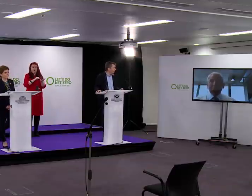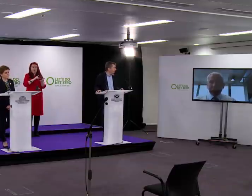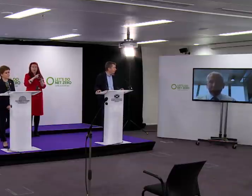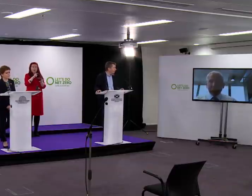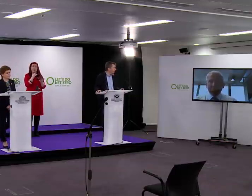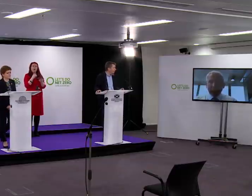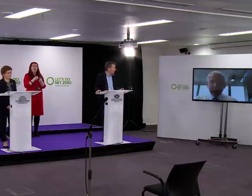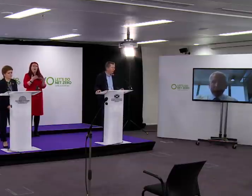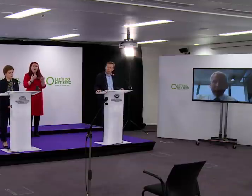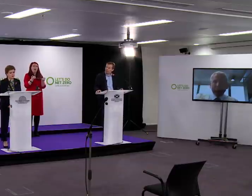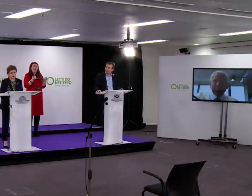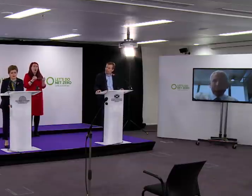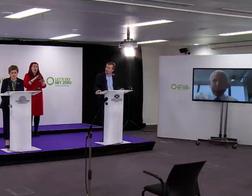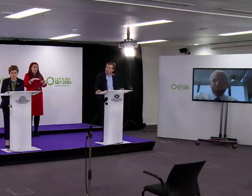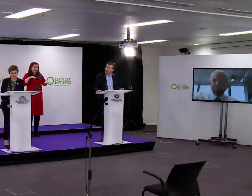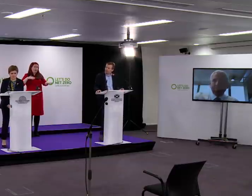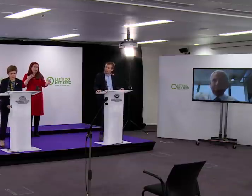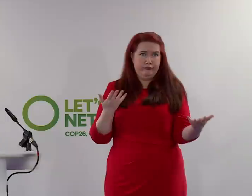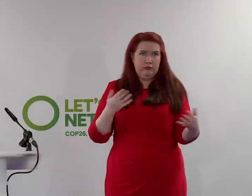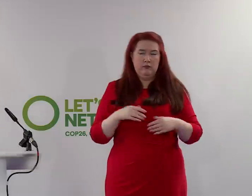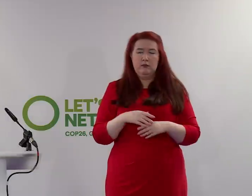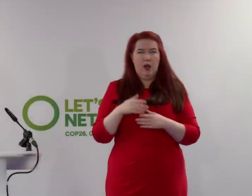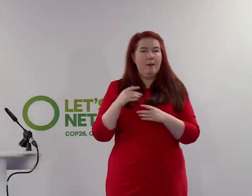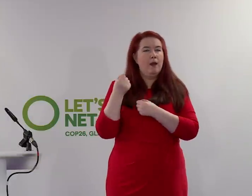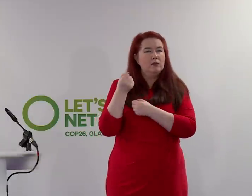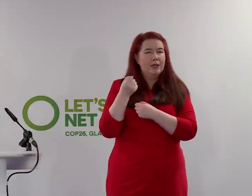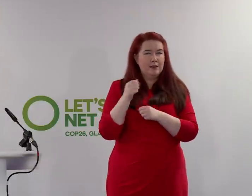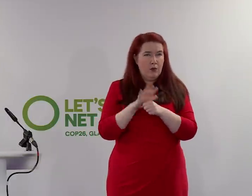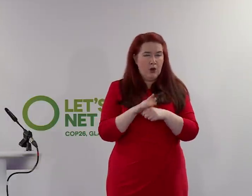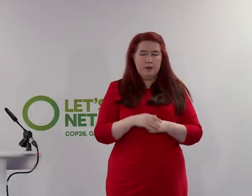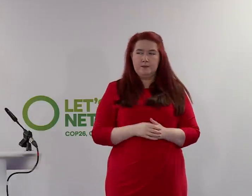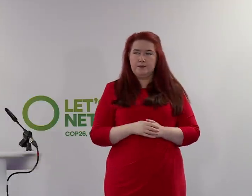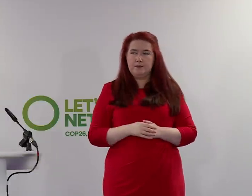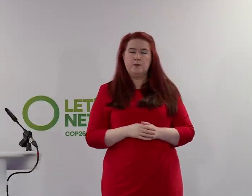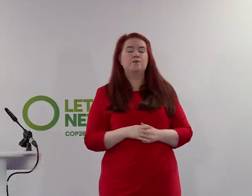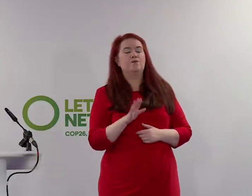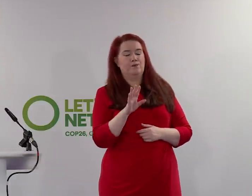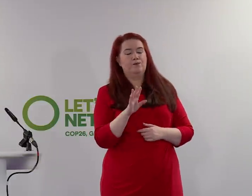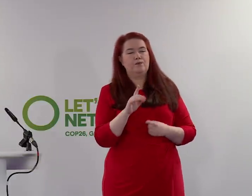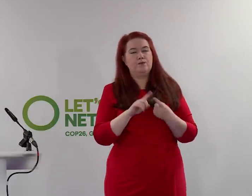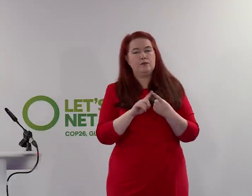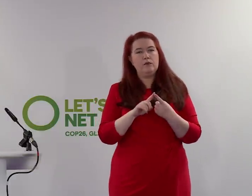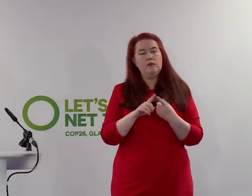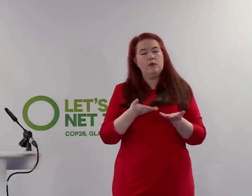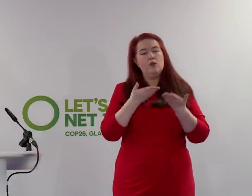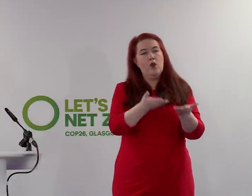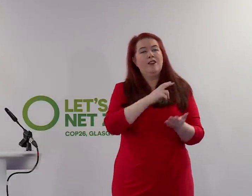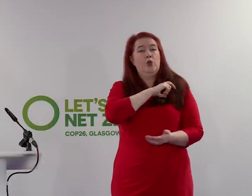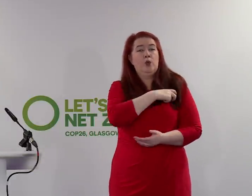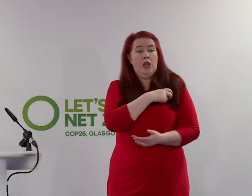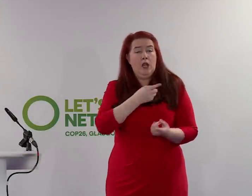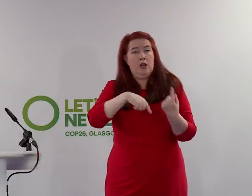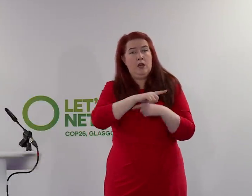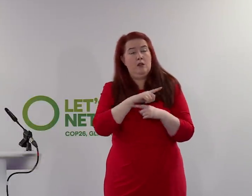blocked by protesters? Thank you. Thanks, Andrew. Firstly, on the offer to unions around the proposed